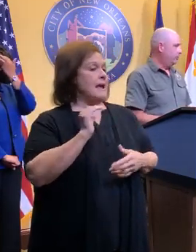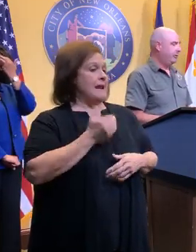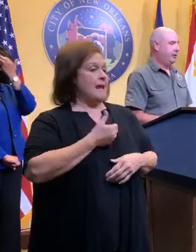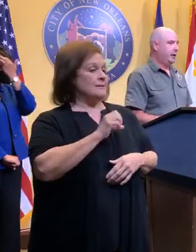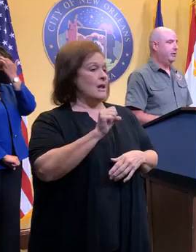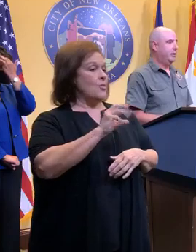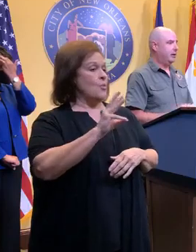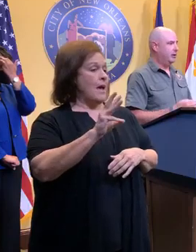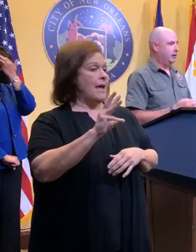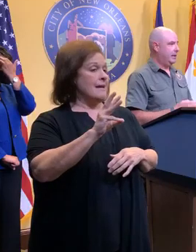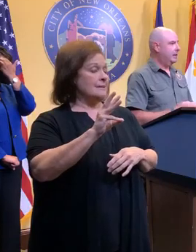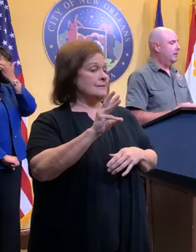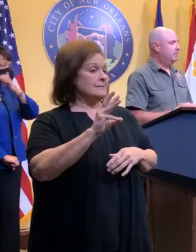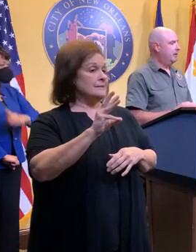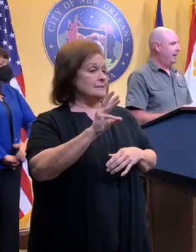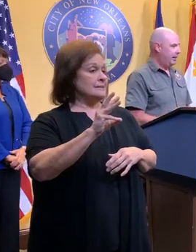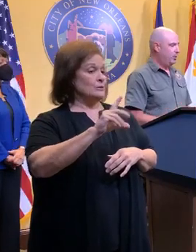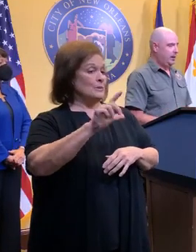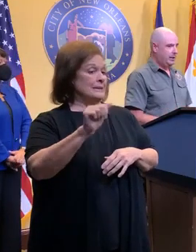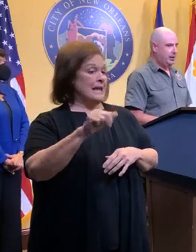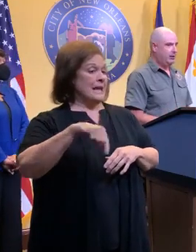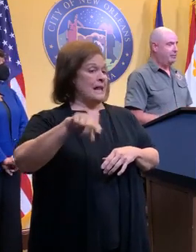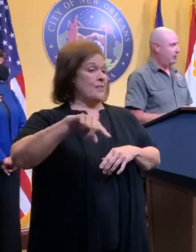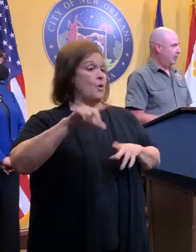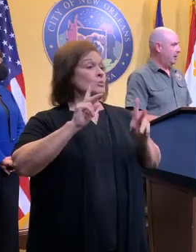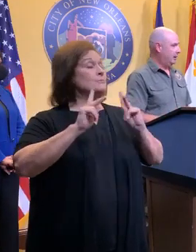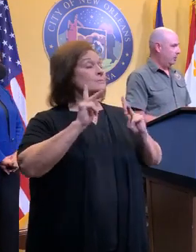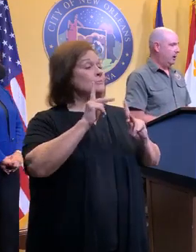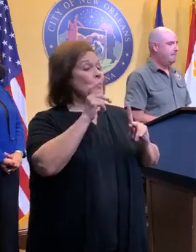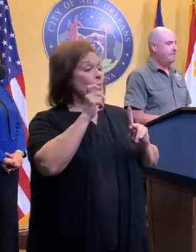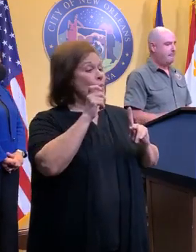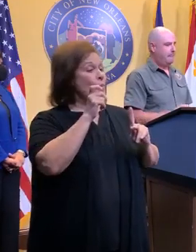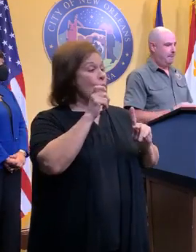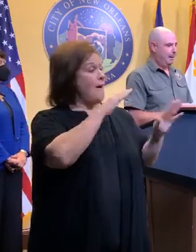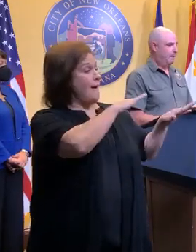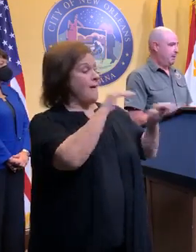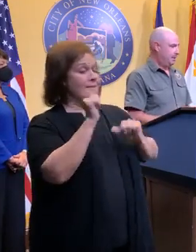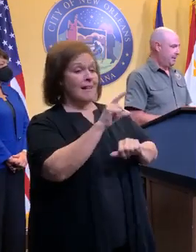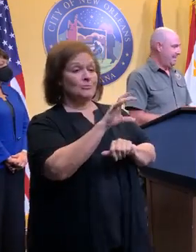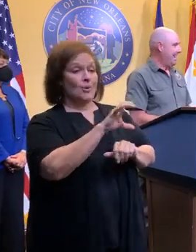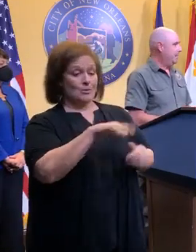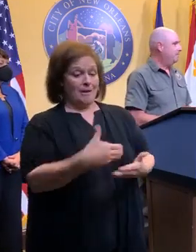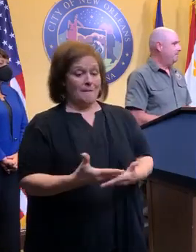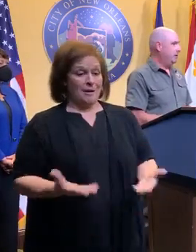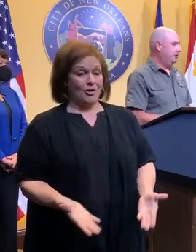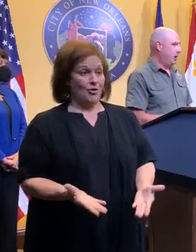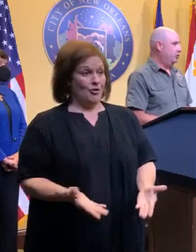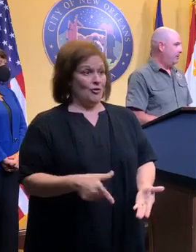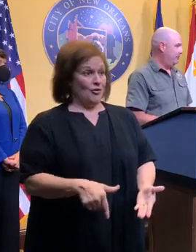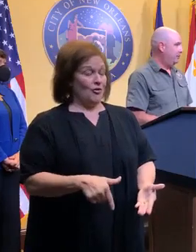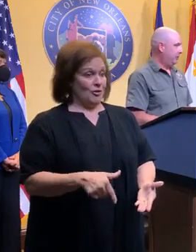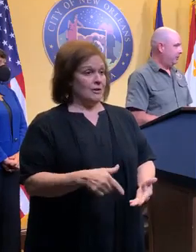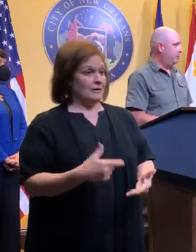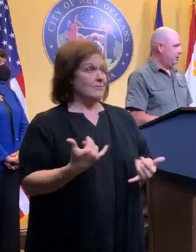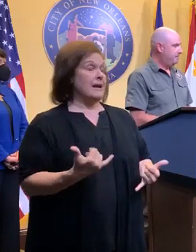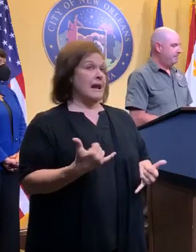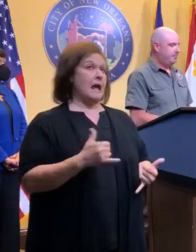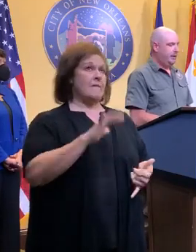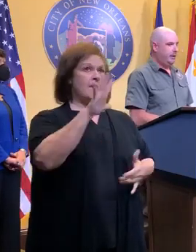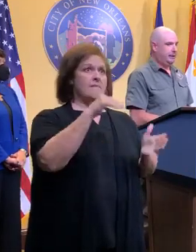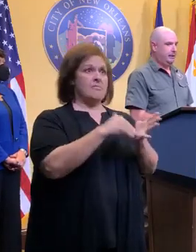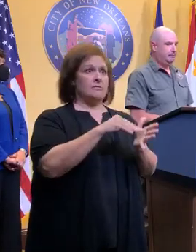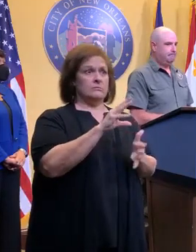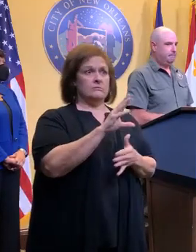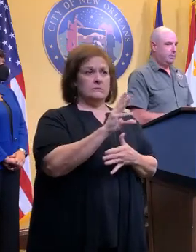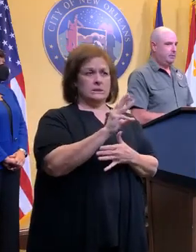from Southwest Louisiana that are currently evacuated here from Hurricane Laura. That number today is down to about 5,600.